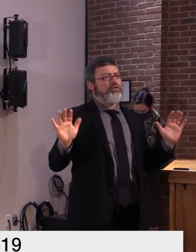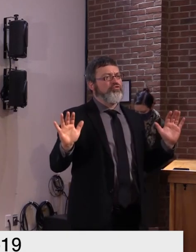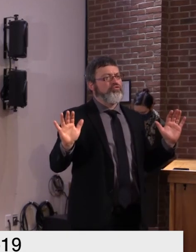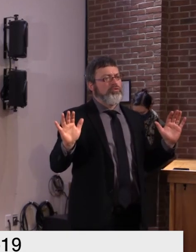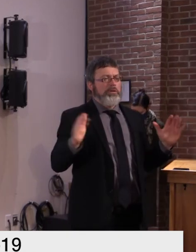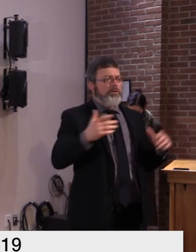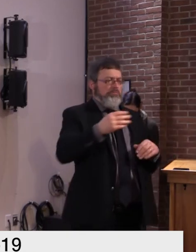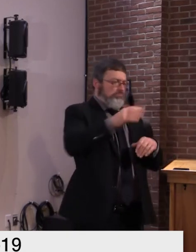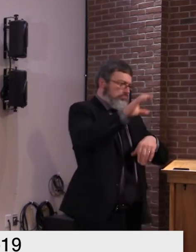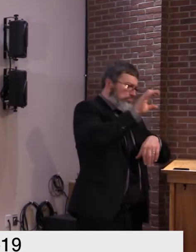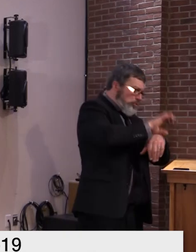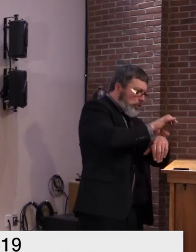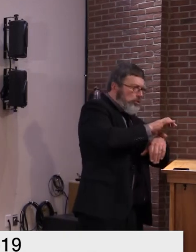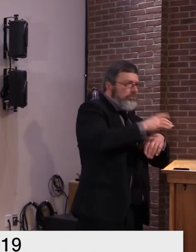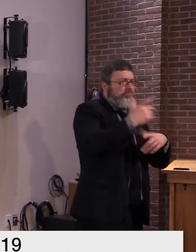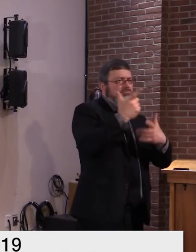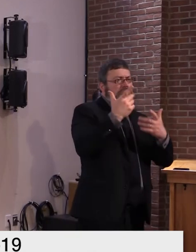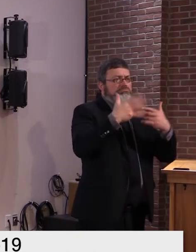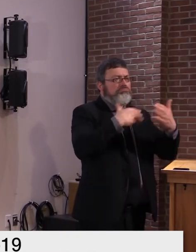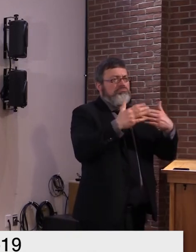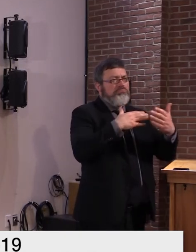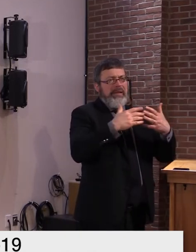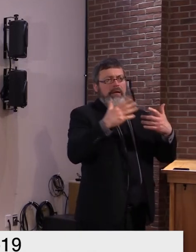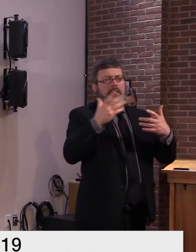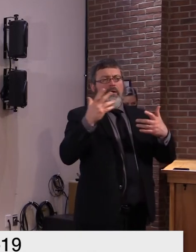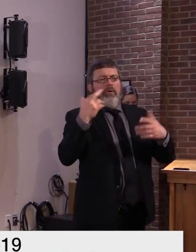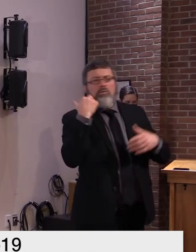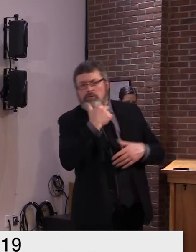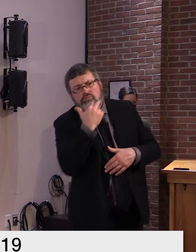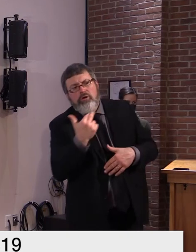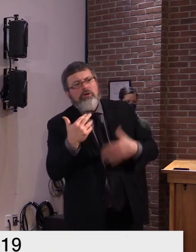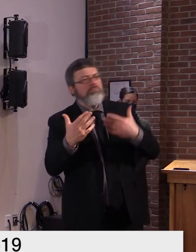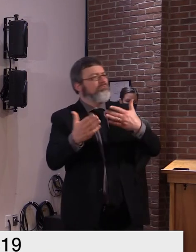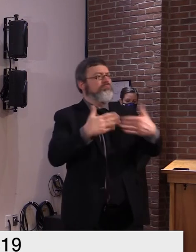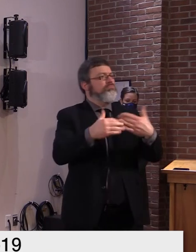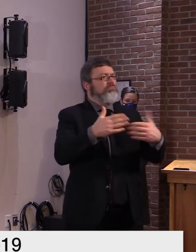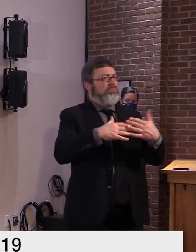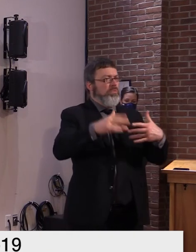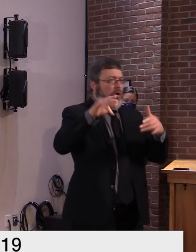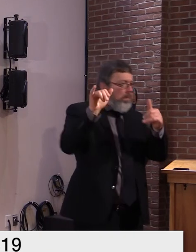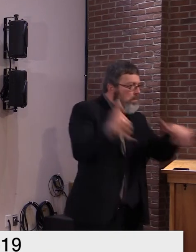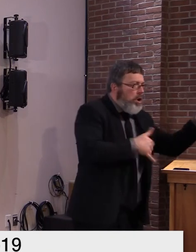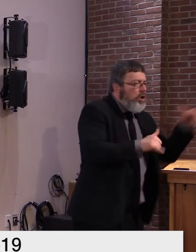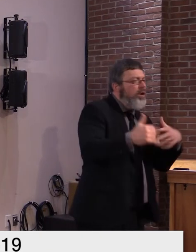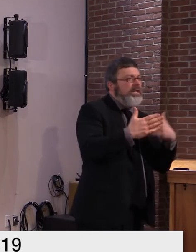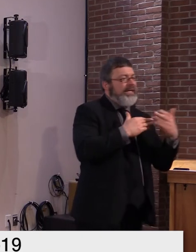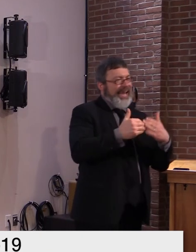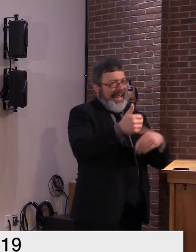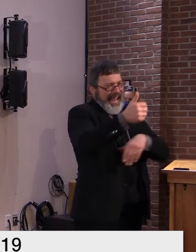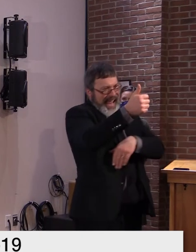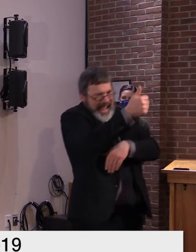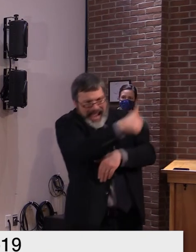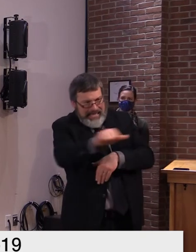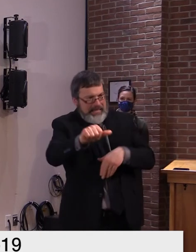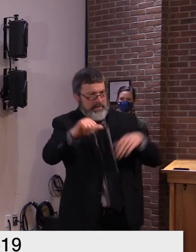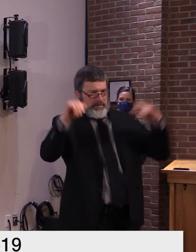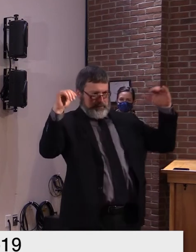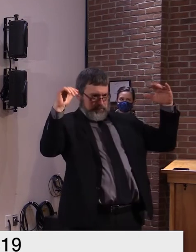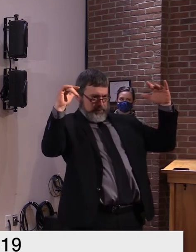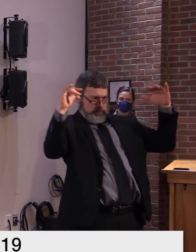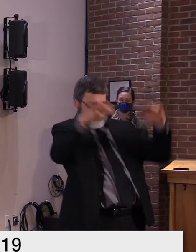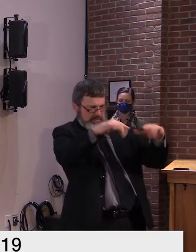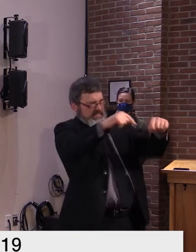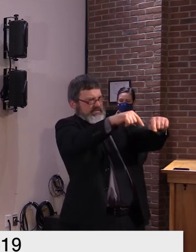you are wearing a mask and so forth. We have not. Again, we've asked